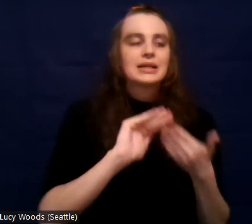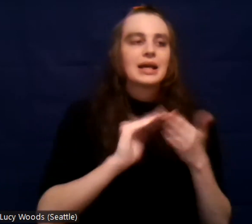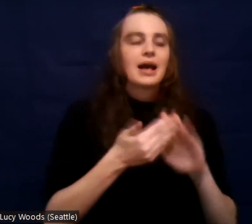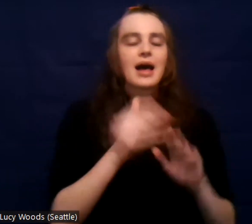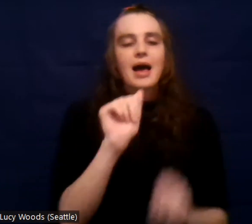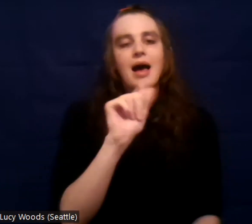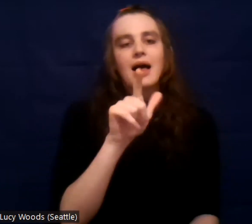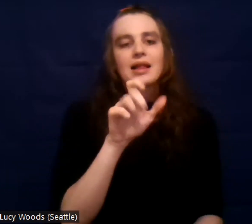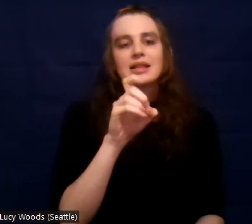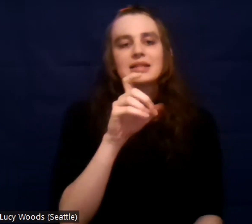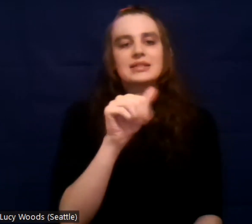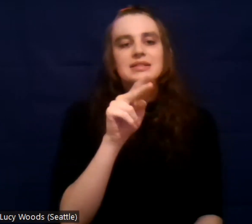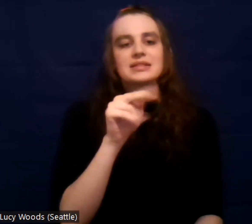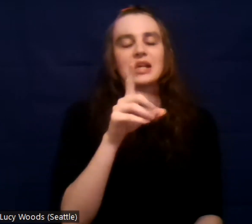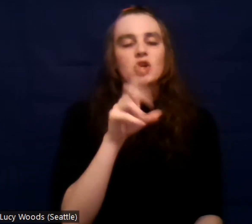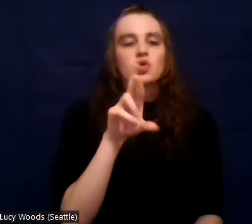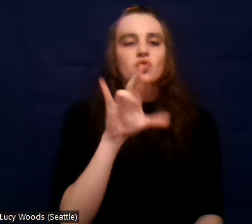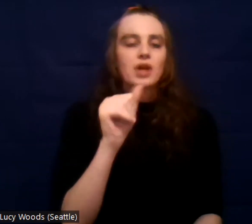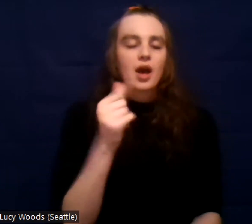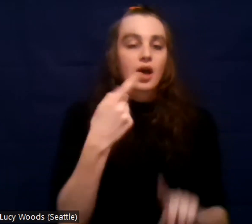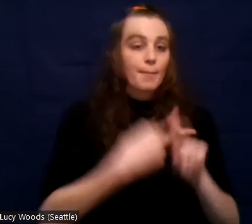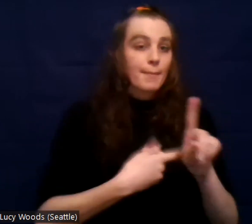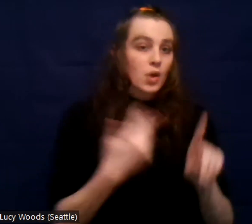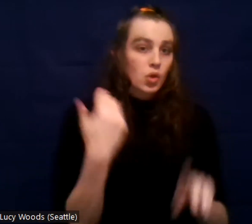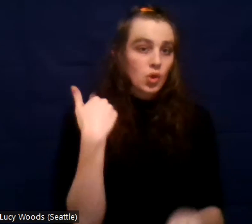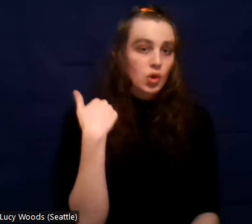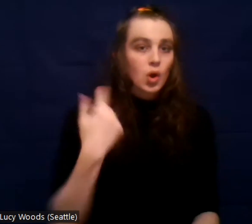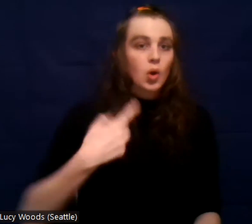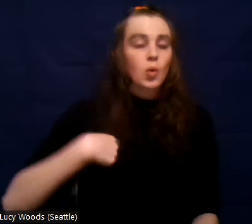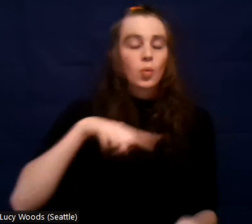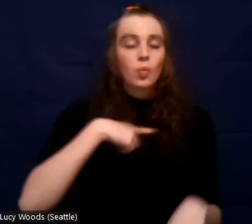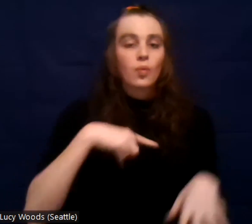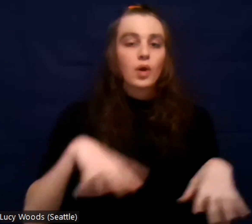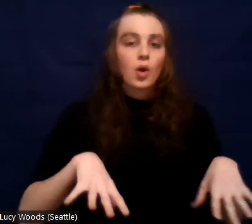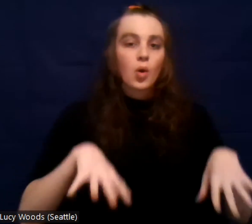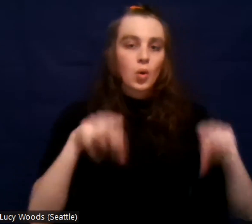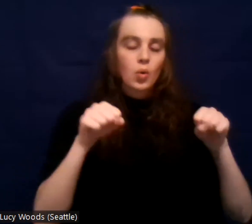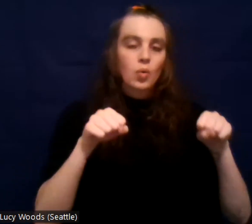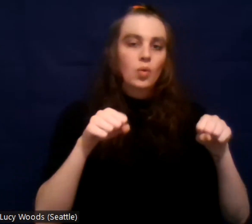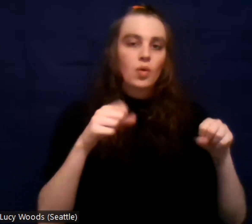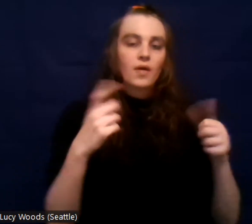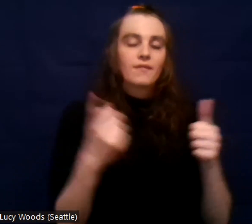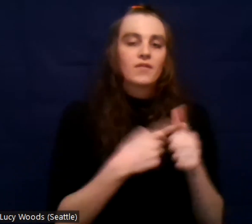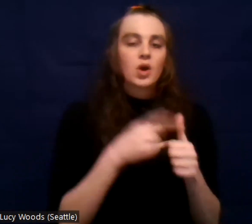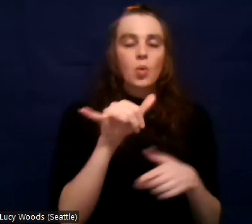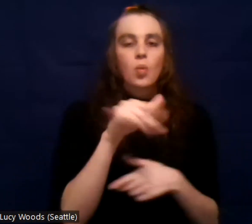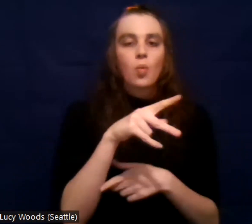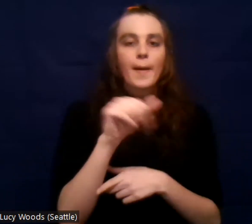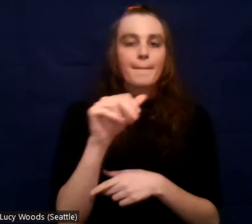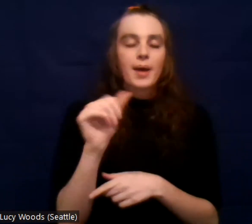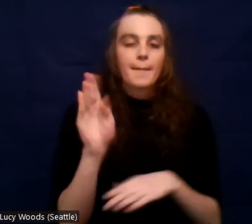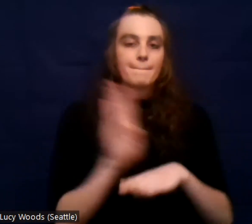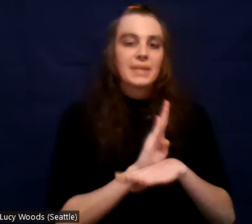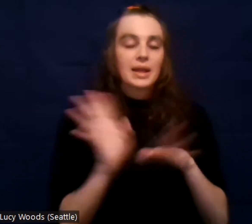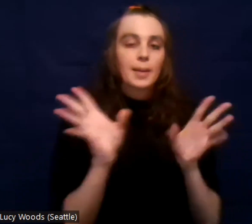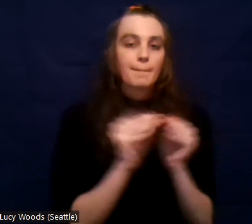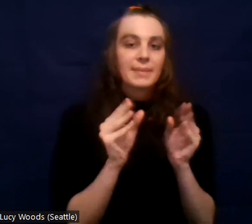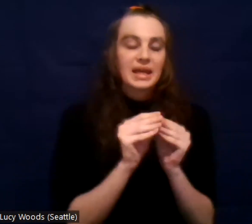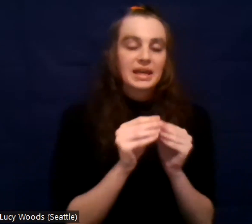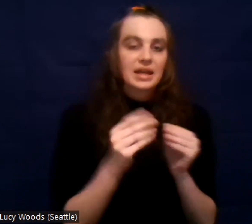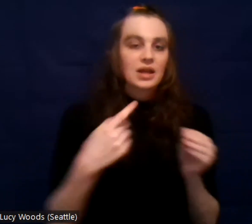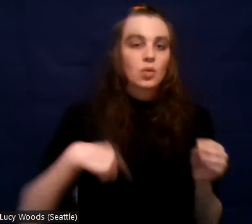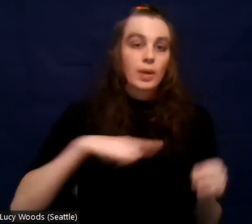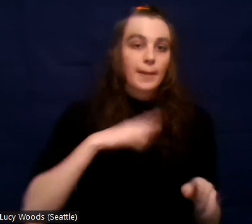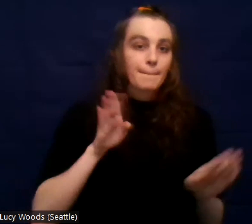hosted our first, um, Y Paul business meeting for, uh, we're putting on a bid in this area